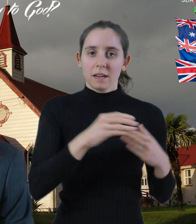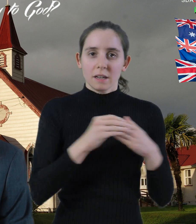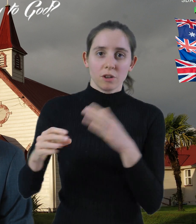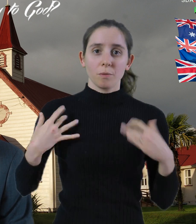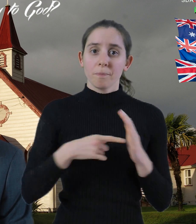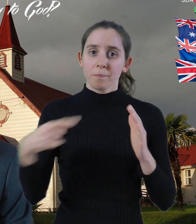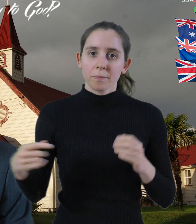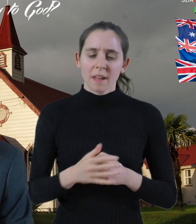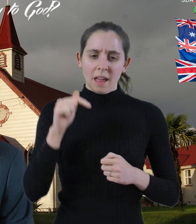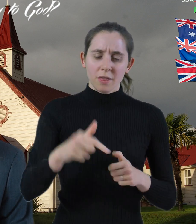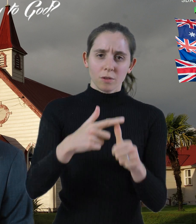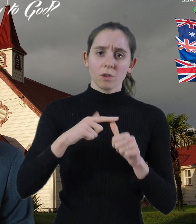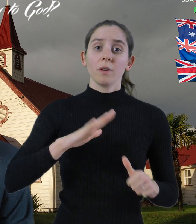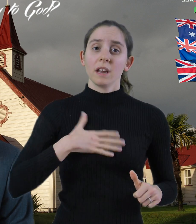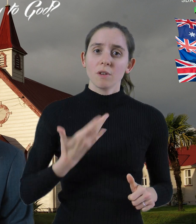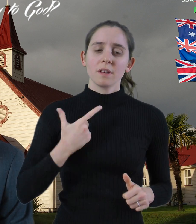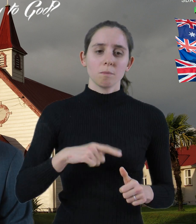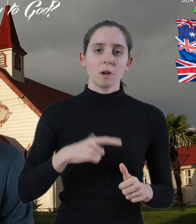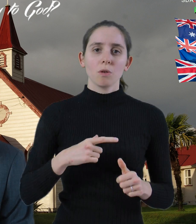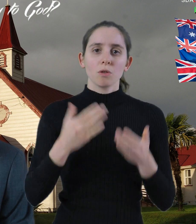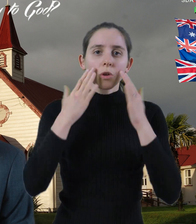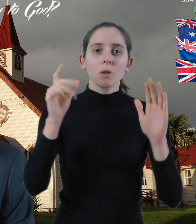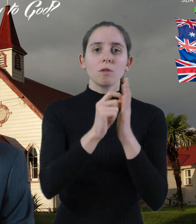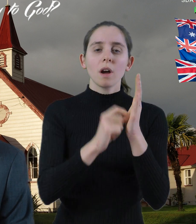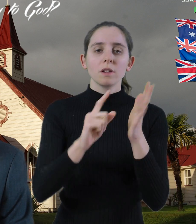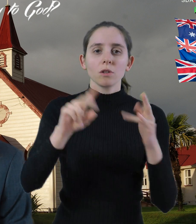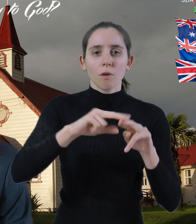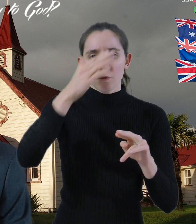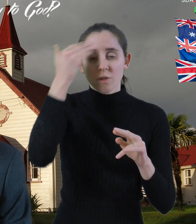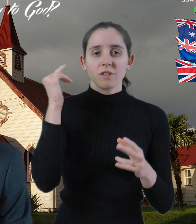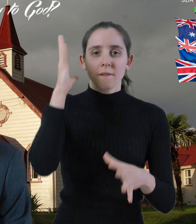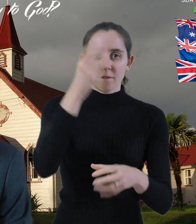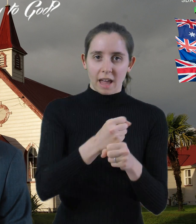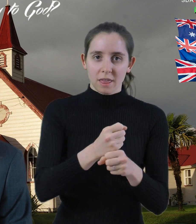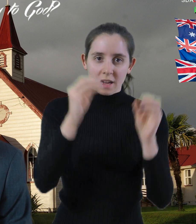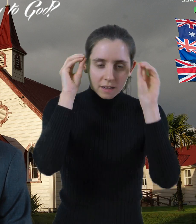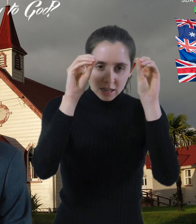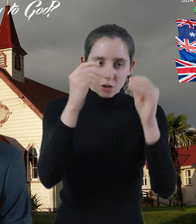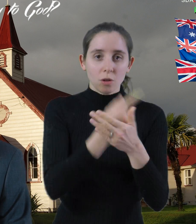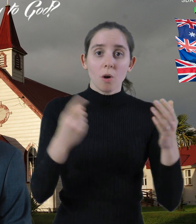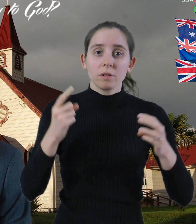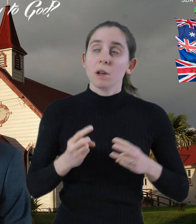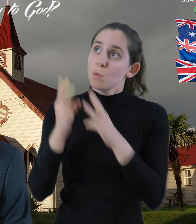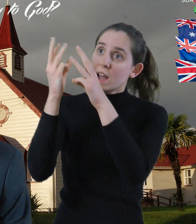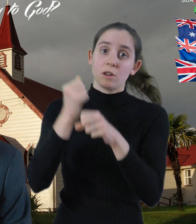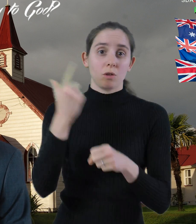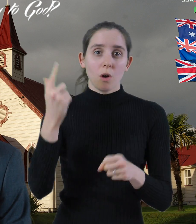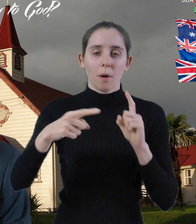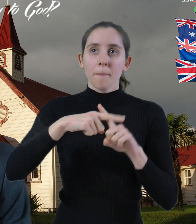This result is interesting because the holy writings of the Christian faith teach that the only way to God and eternal life